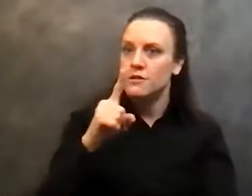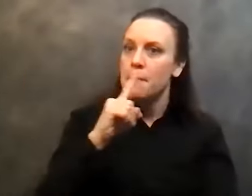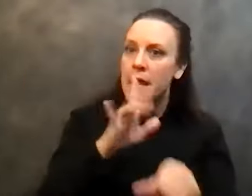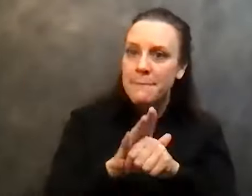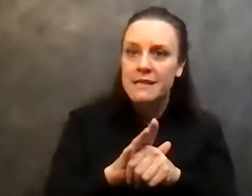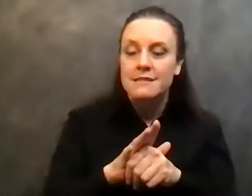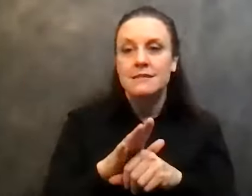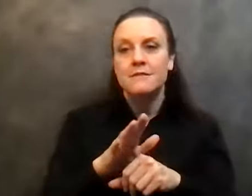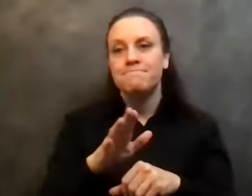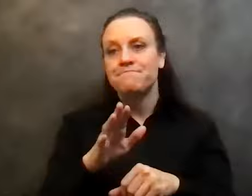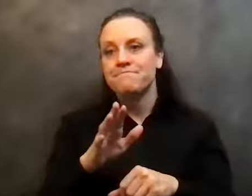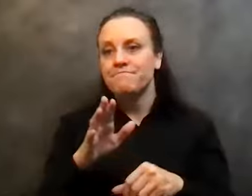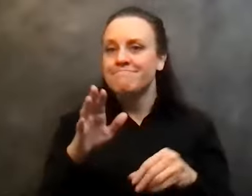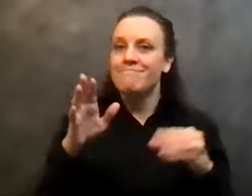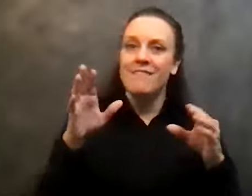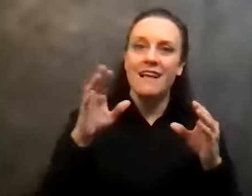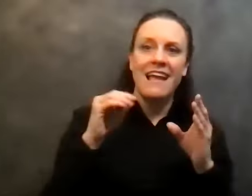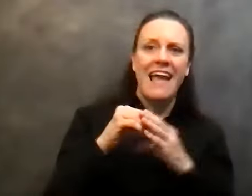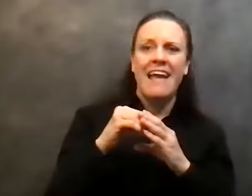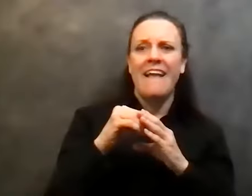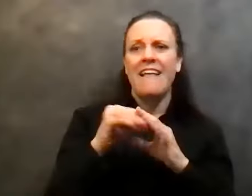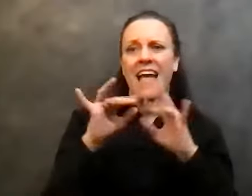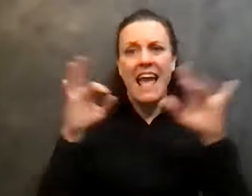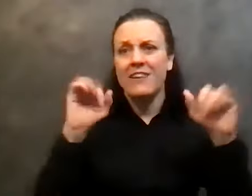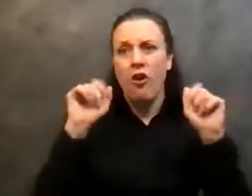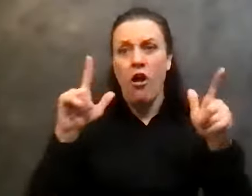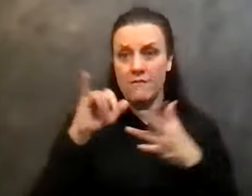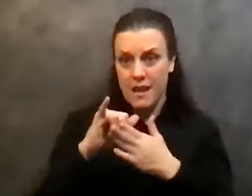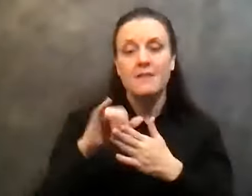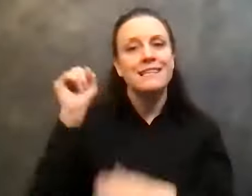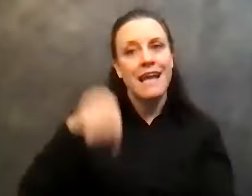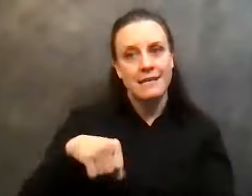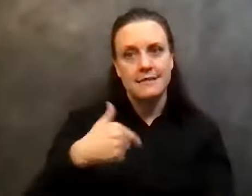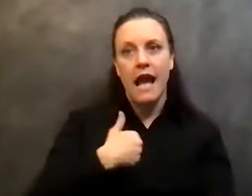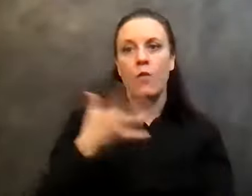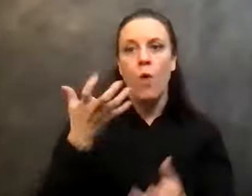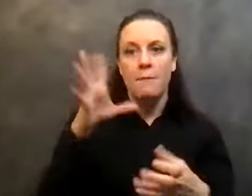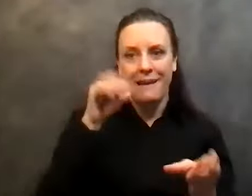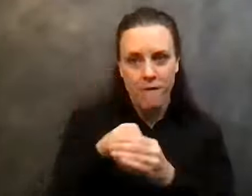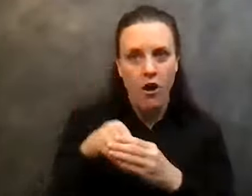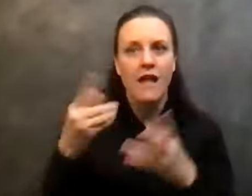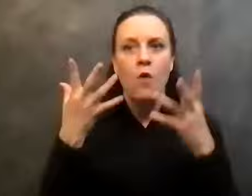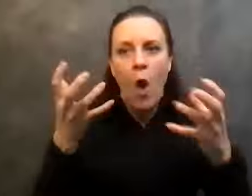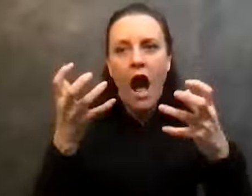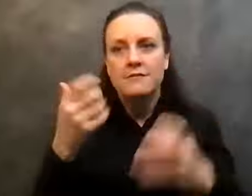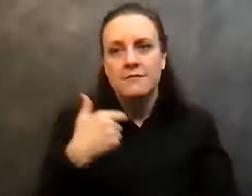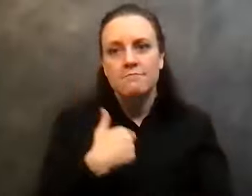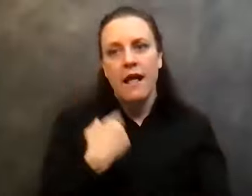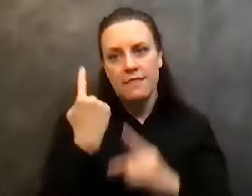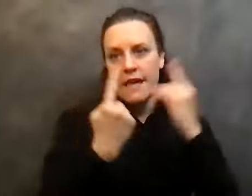detoxes and the jails and all that stuff? Yes. Yes, I am. But think about it. Think about it in a 24